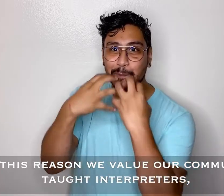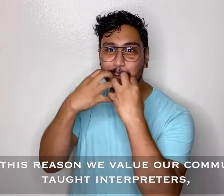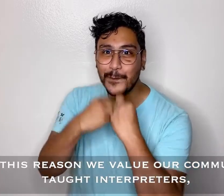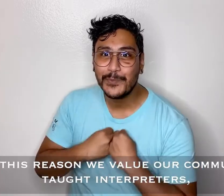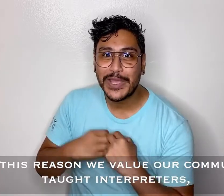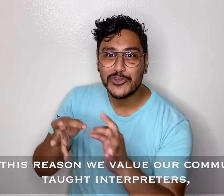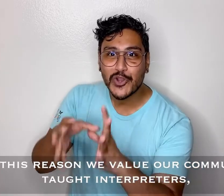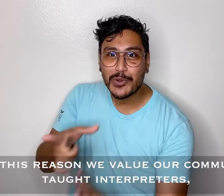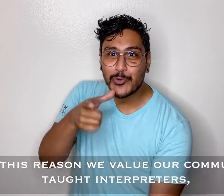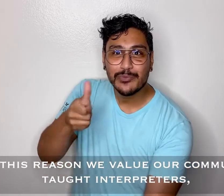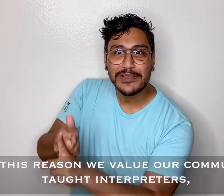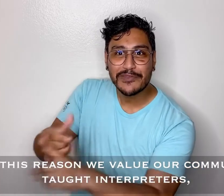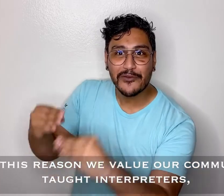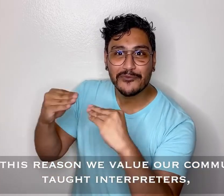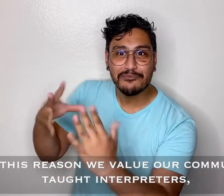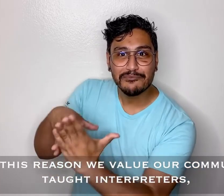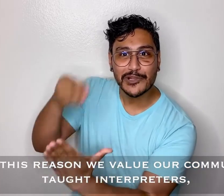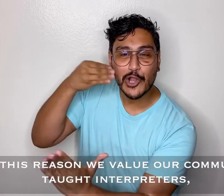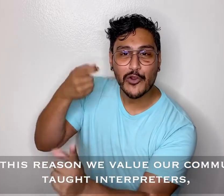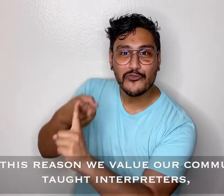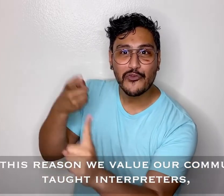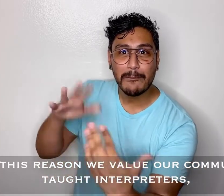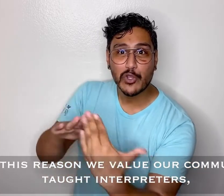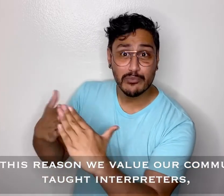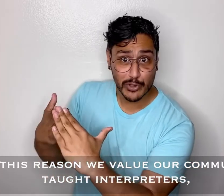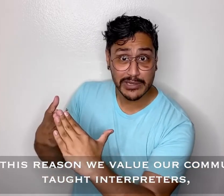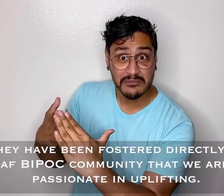For this reason, we value our community taught interpreters.